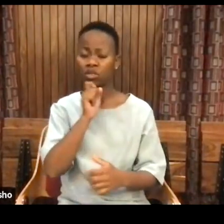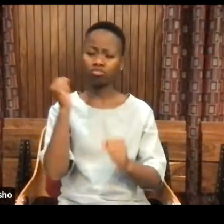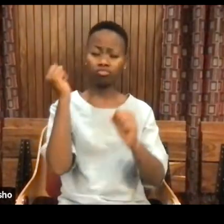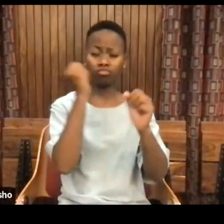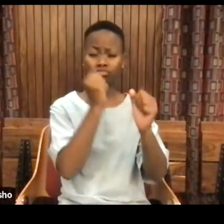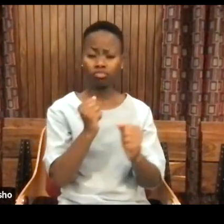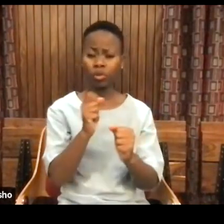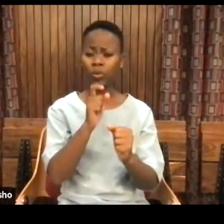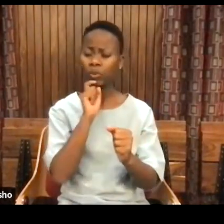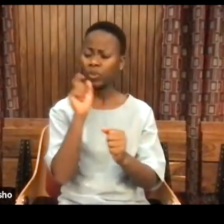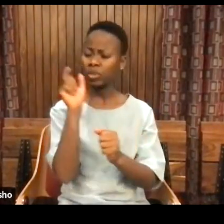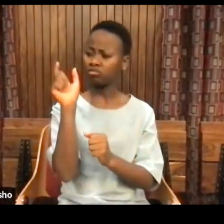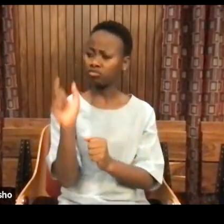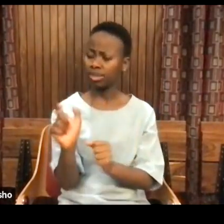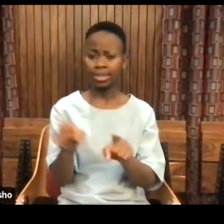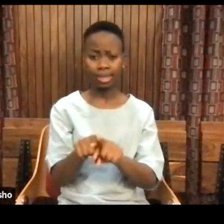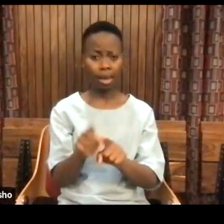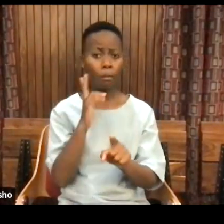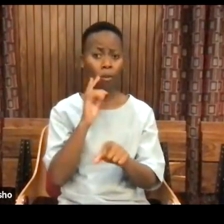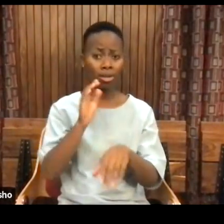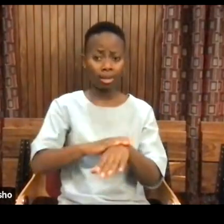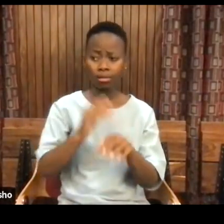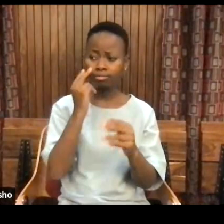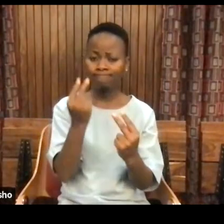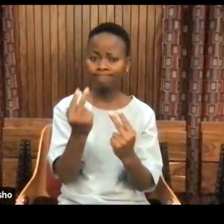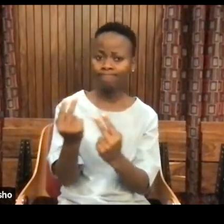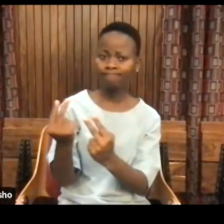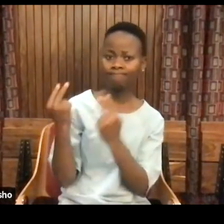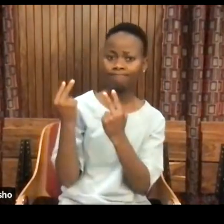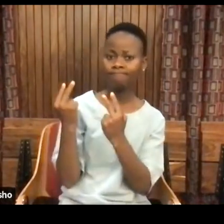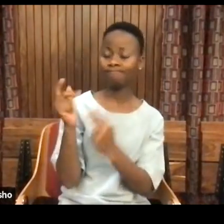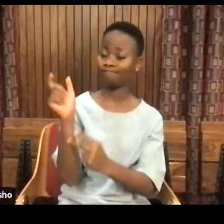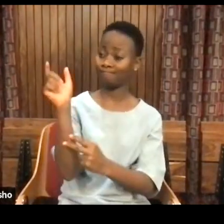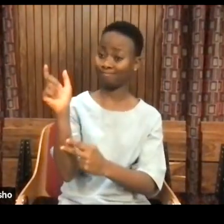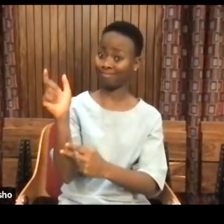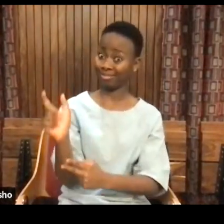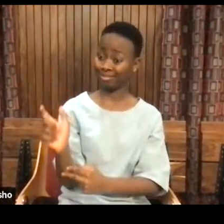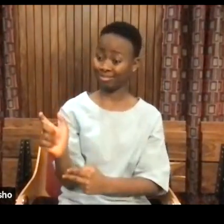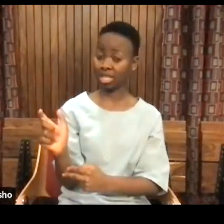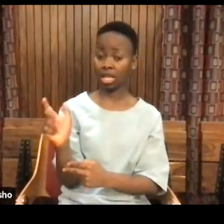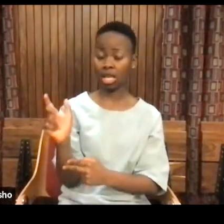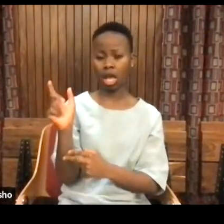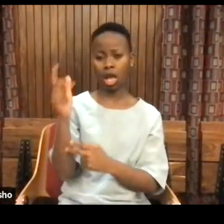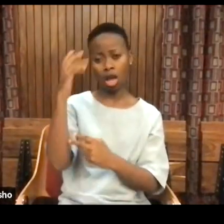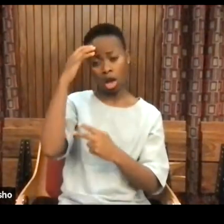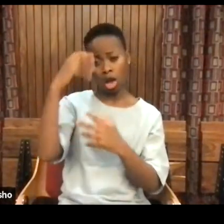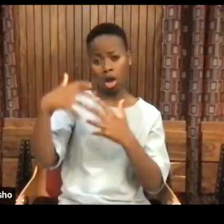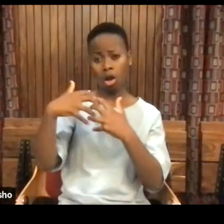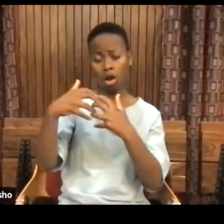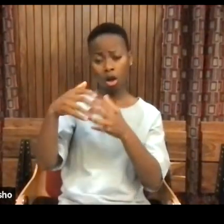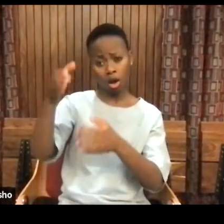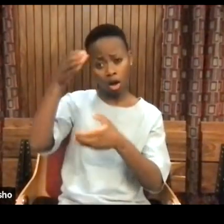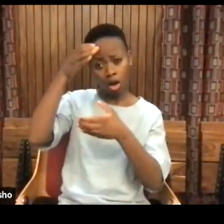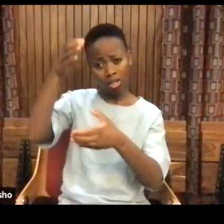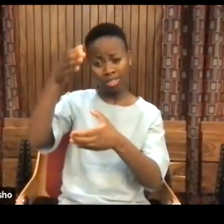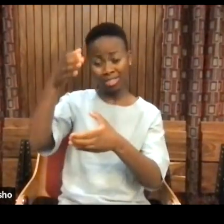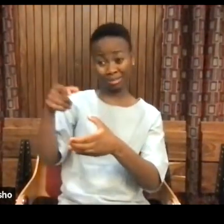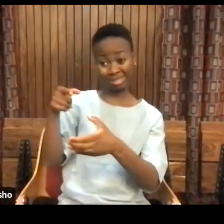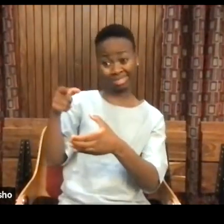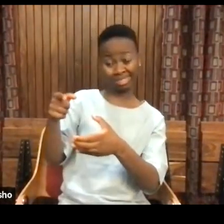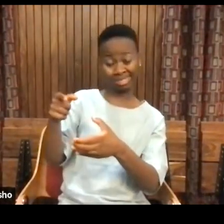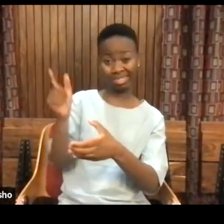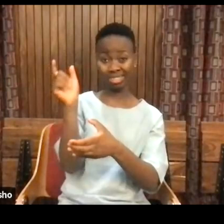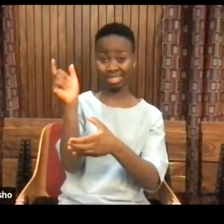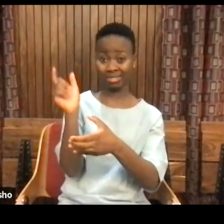activism and we are reflecting a number of concepts that have become part of the